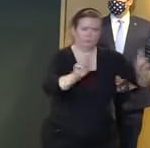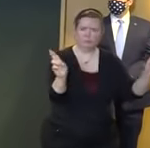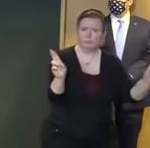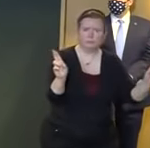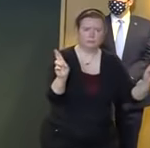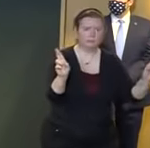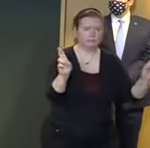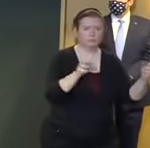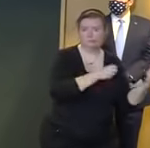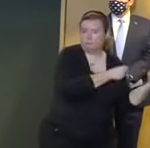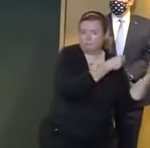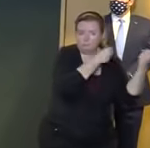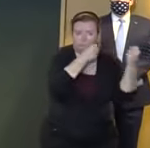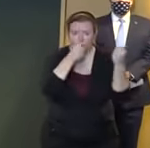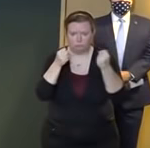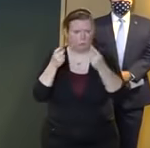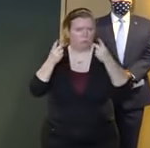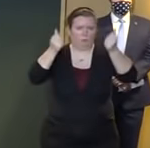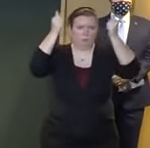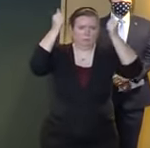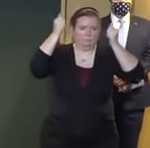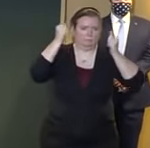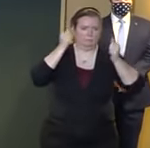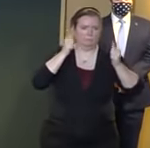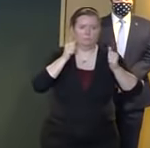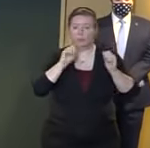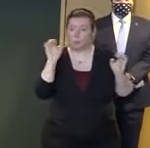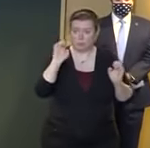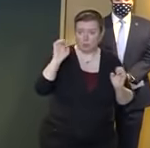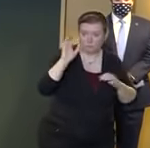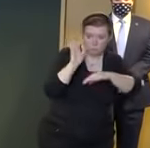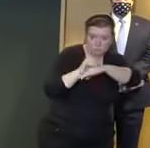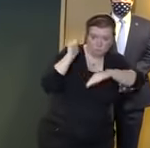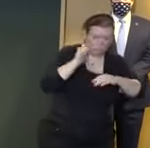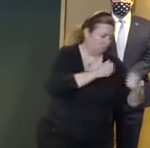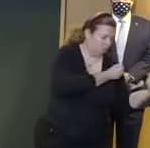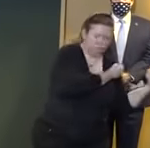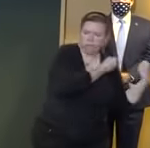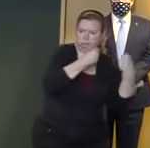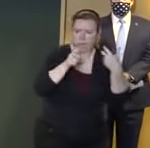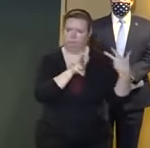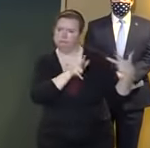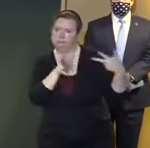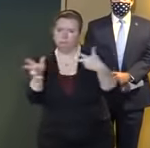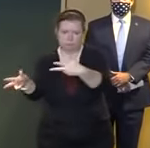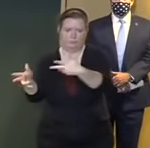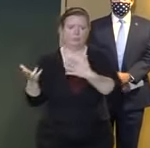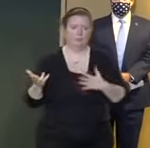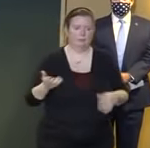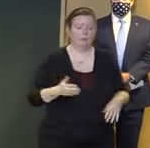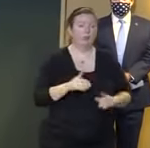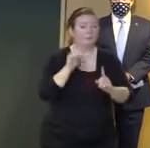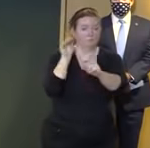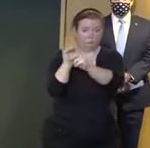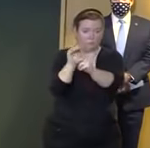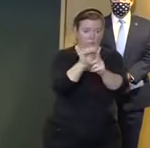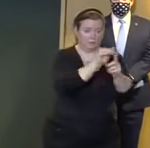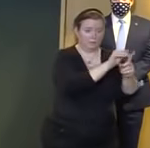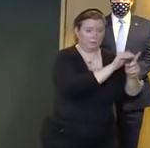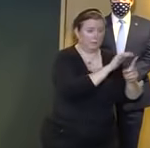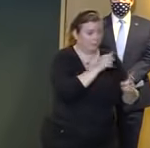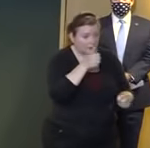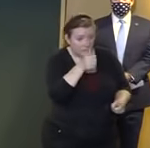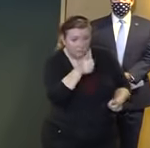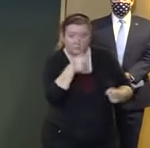and as I mentioned I've had conversations directly with them as well as a reminder if you do experience a power